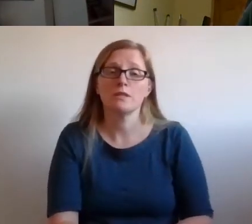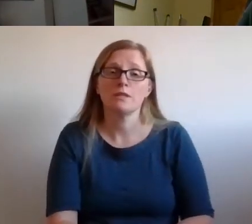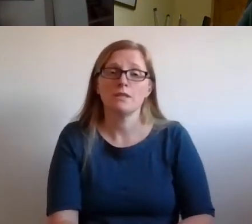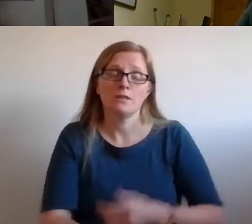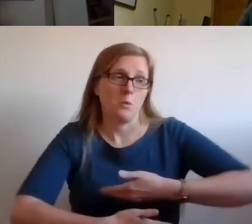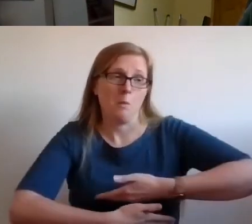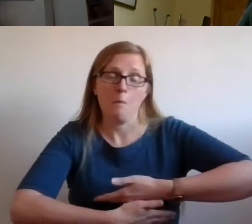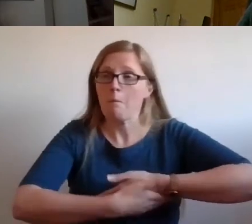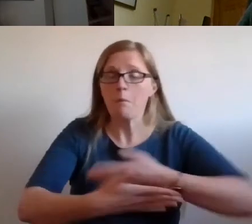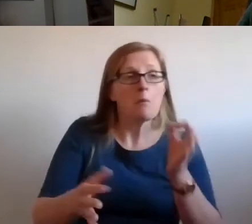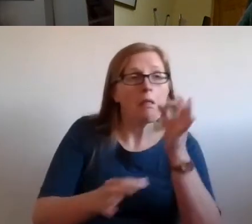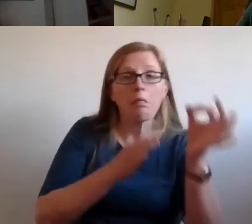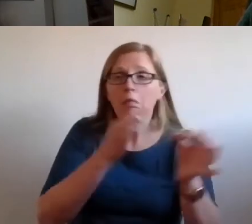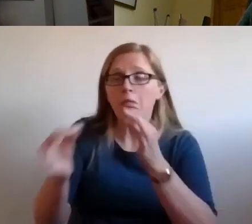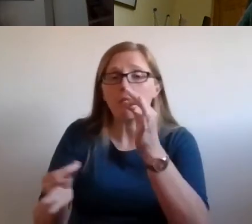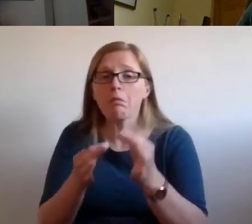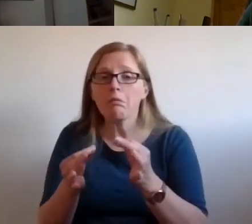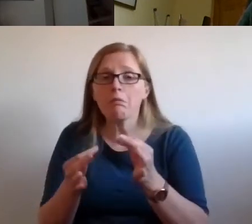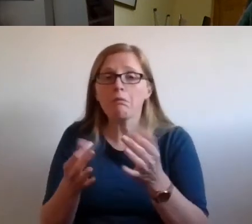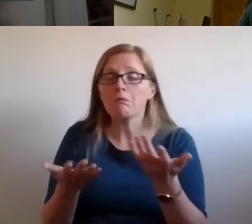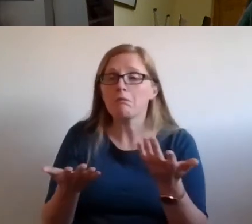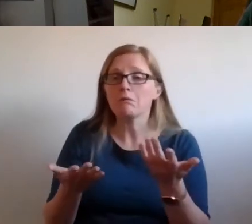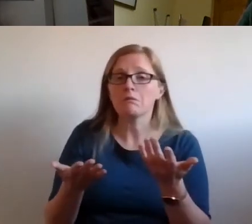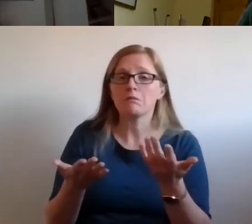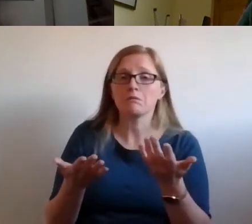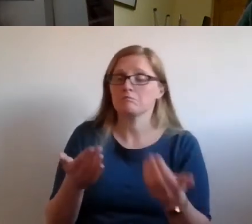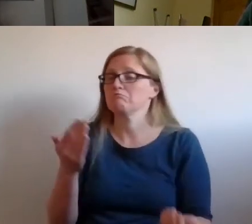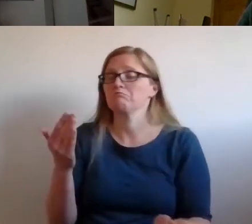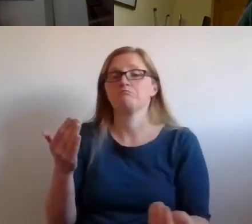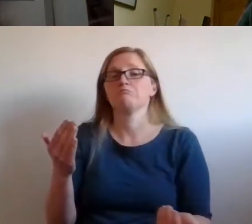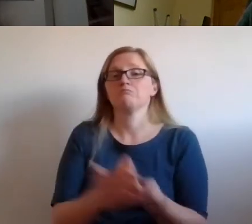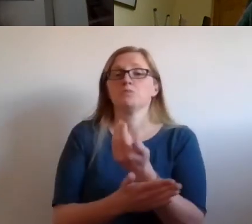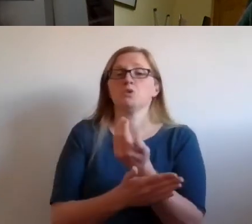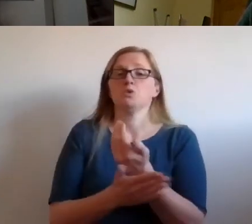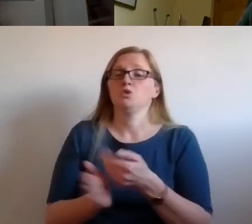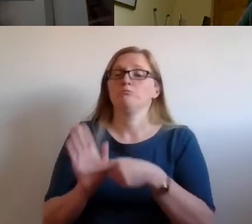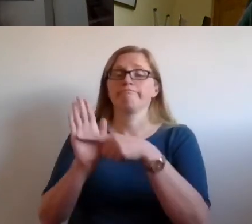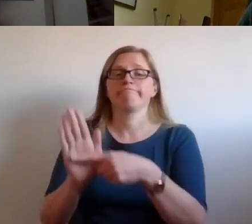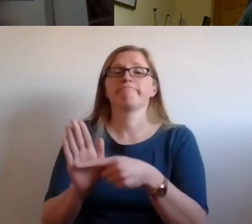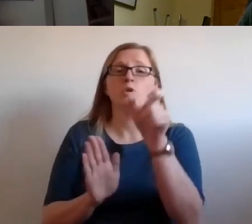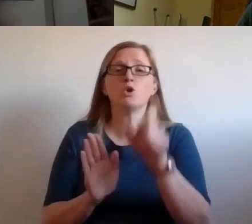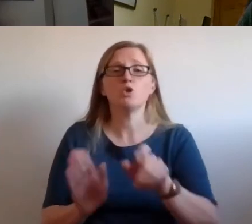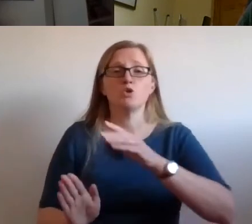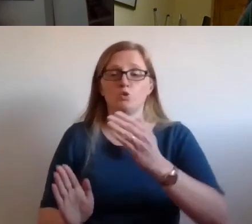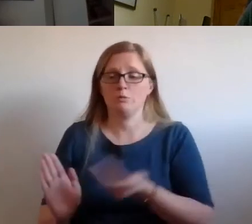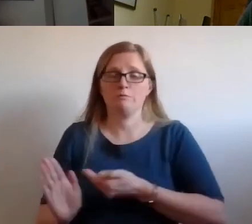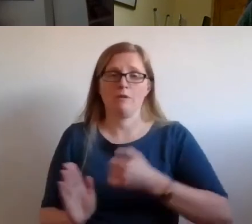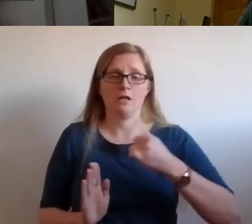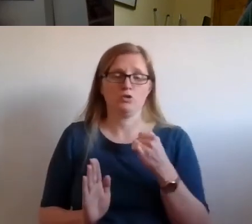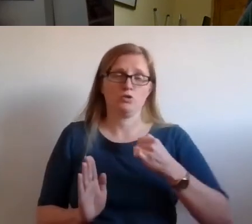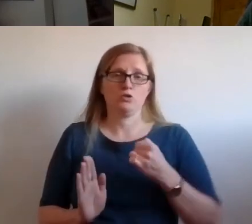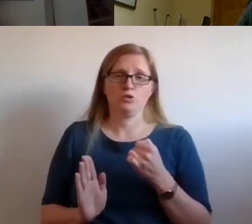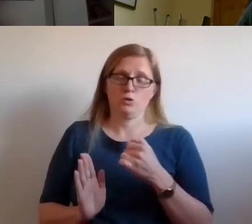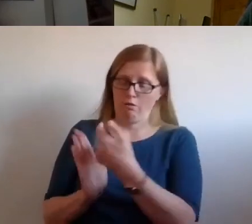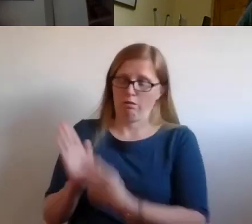determine, you know, what rights should we be recommending go in this new statutory human rights framework for Scotland, this